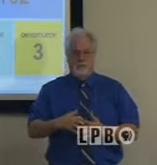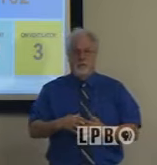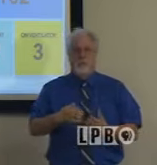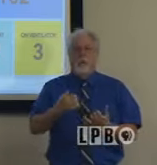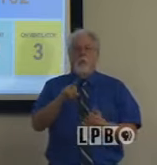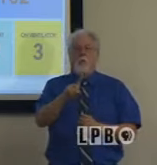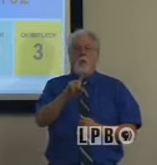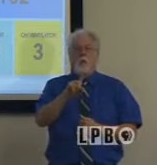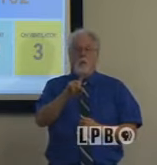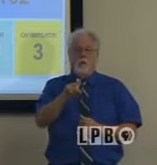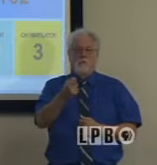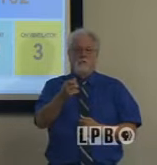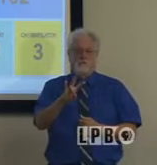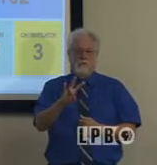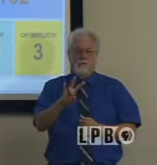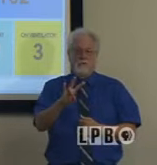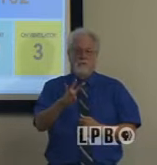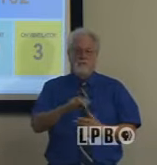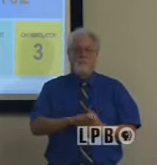to 117.